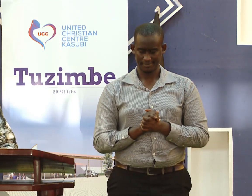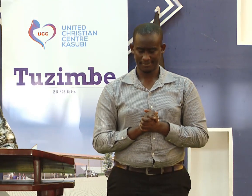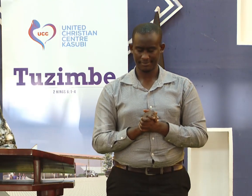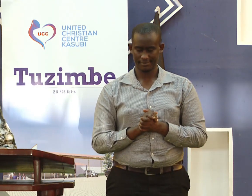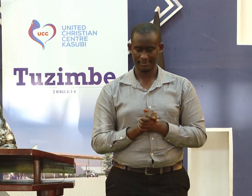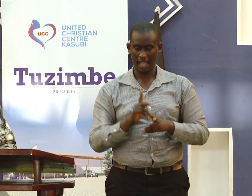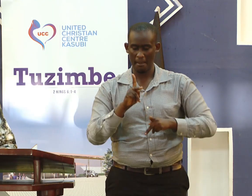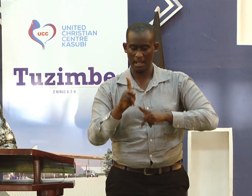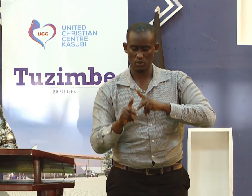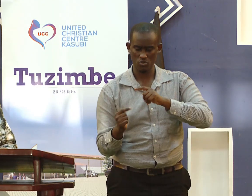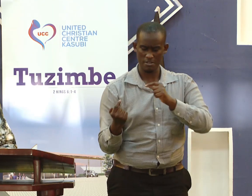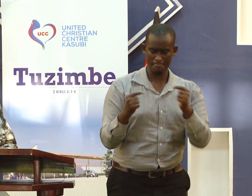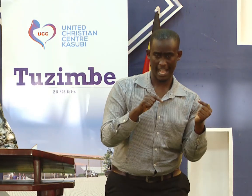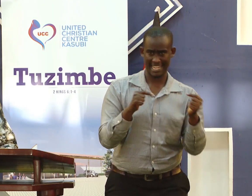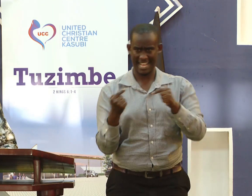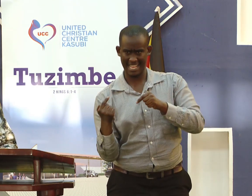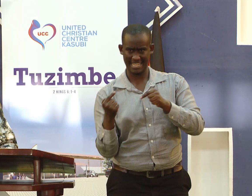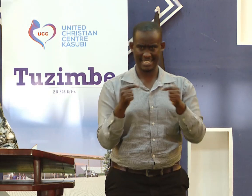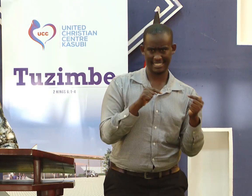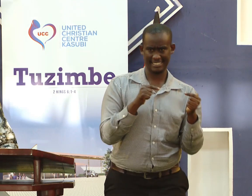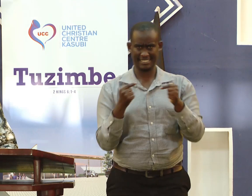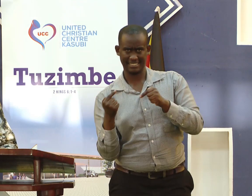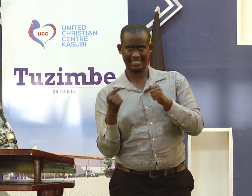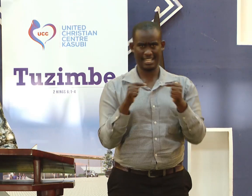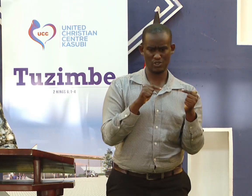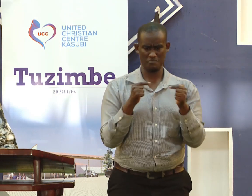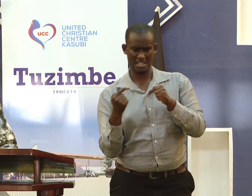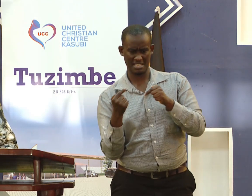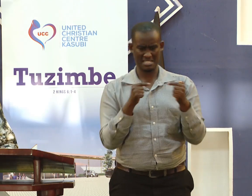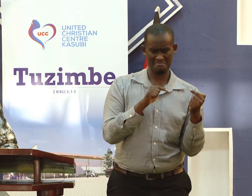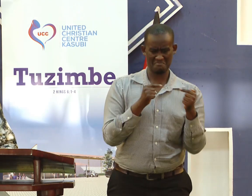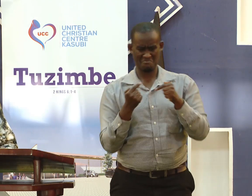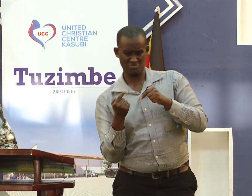He talks about people who are argumentative.